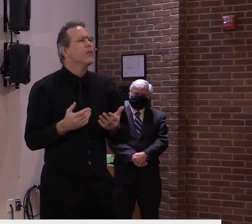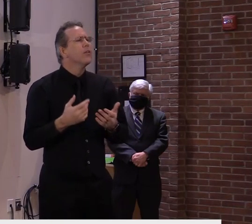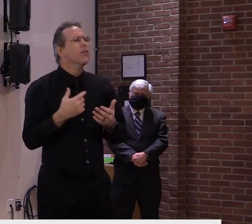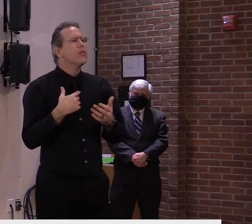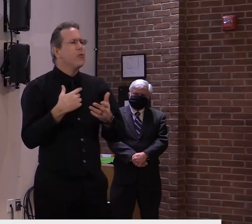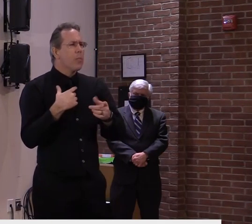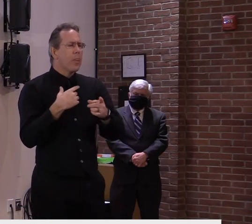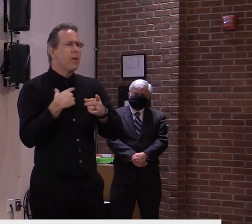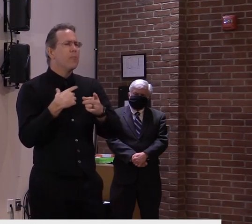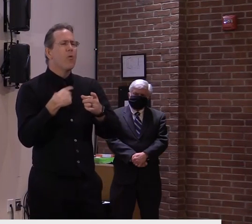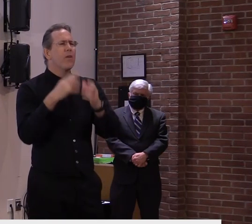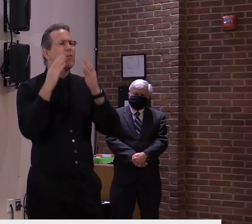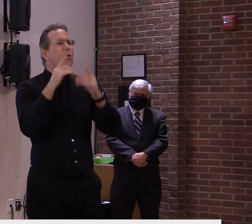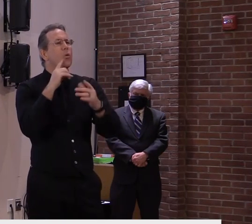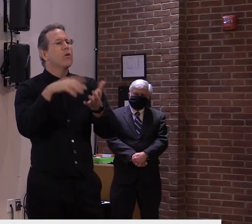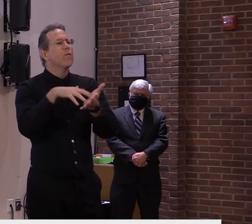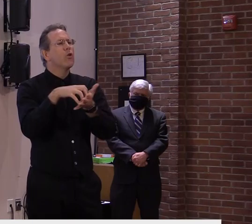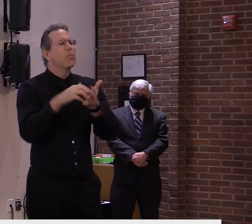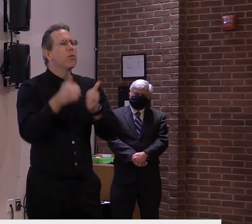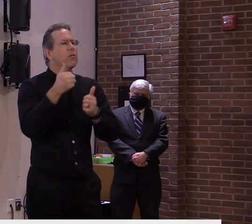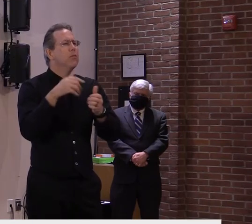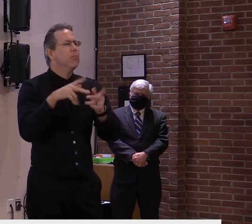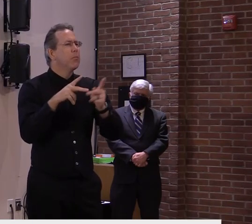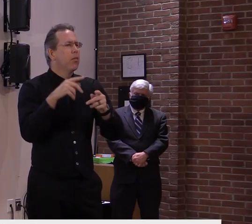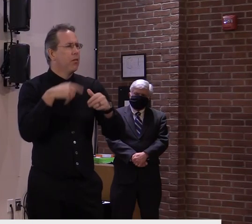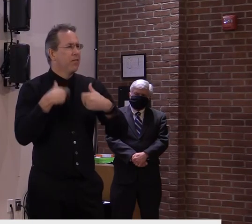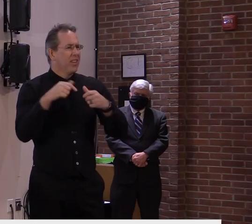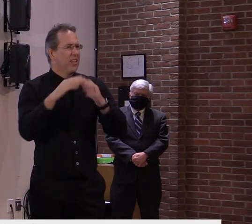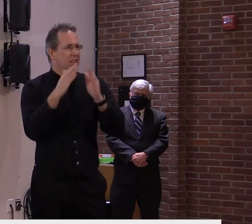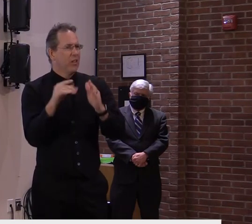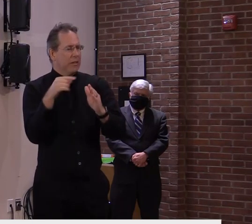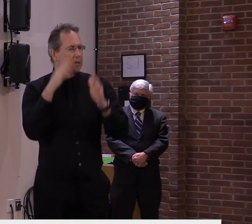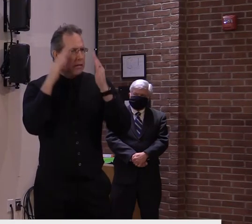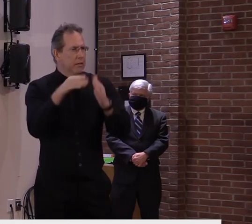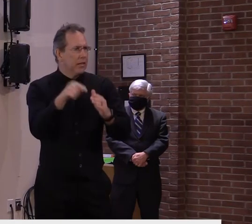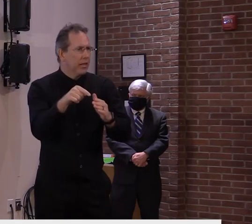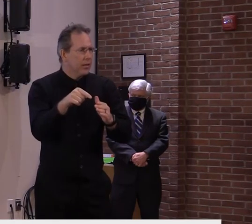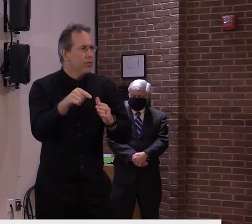if you will, all about health equity. Thank you.